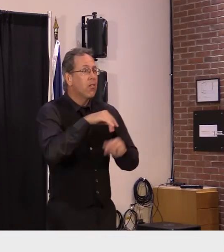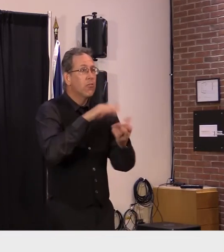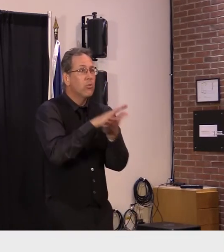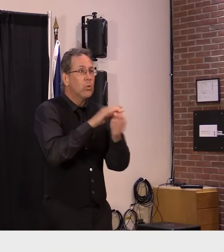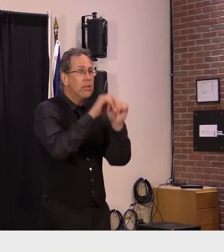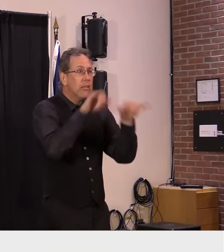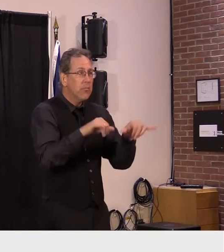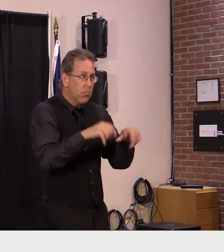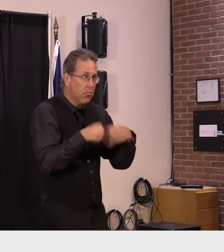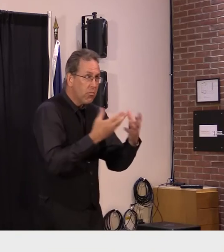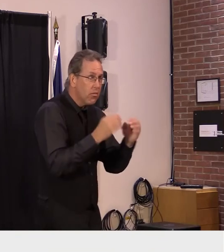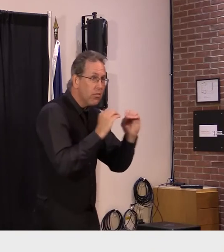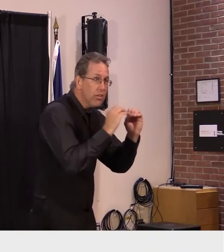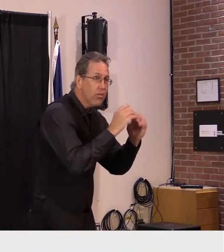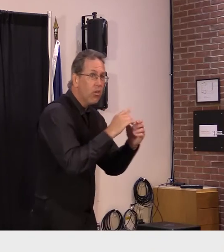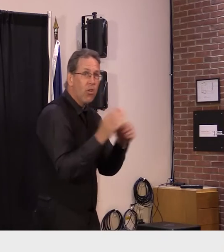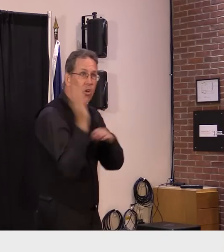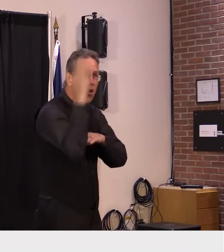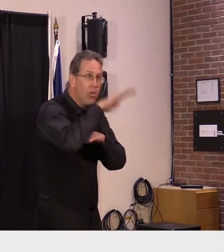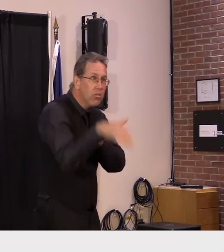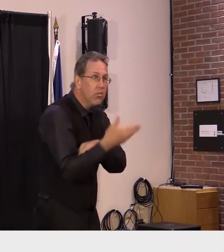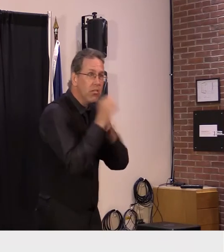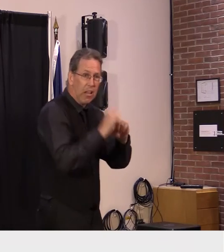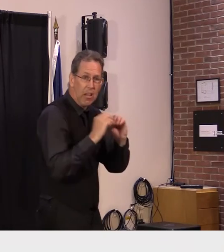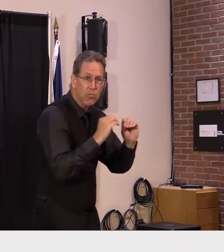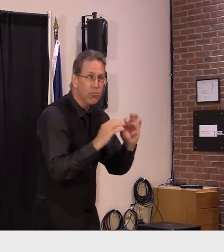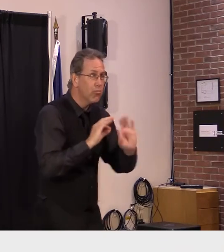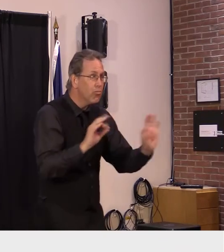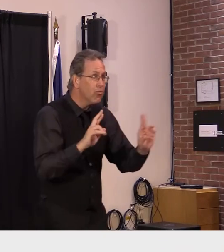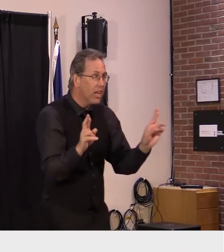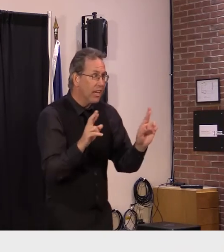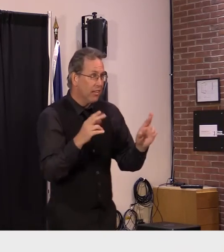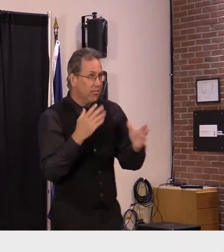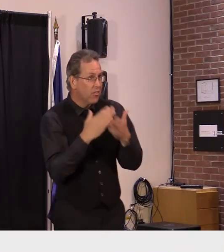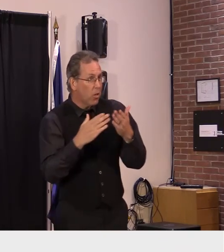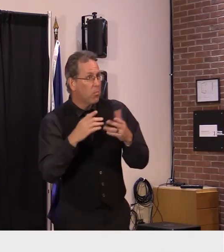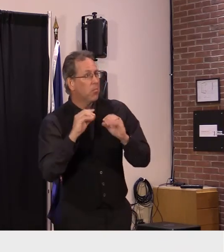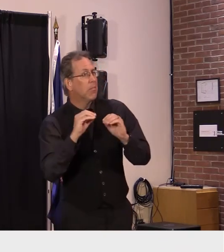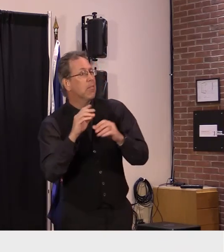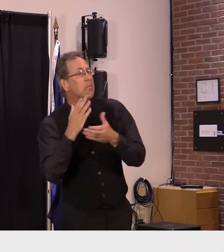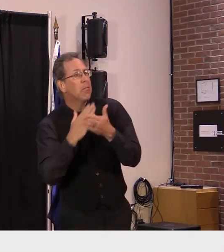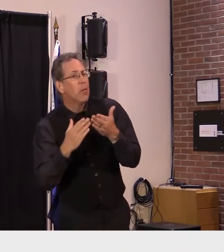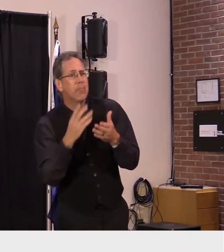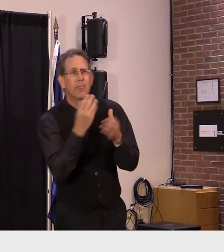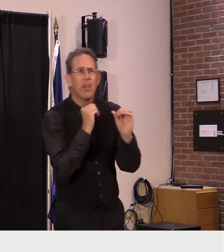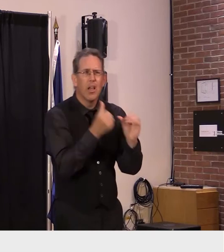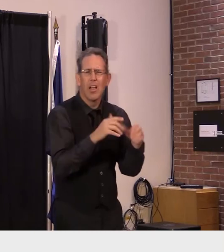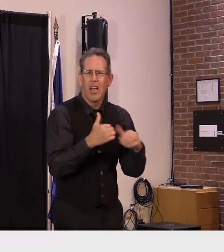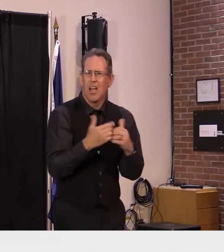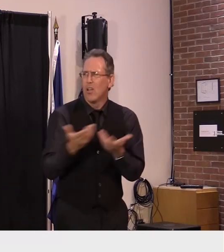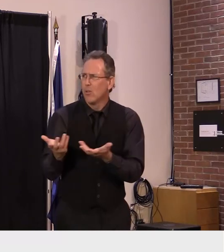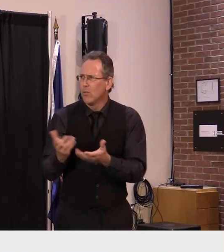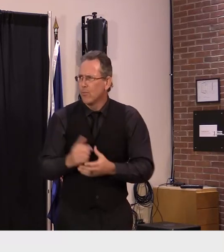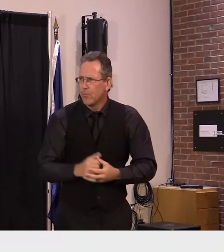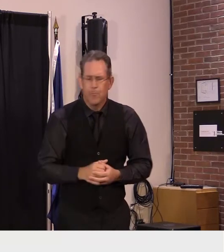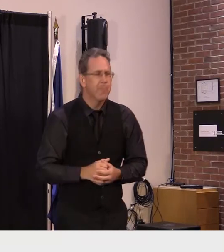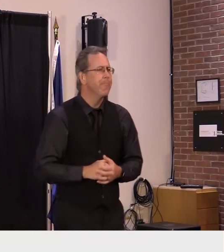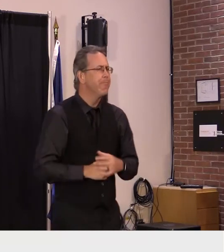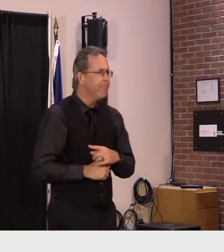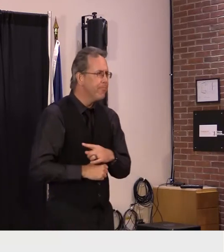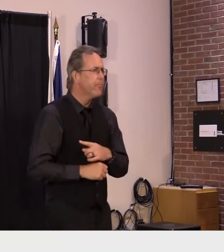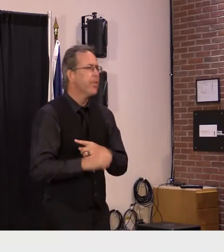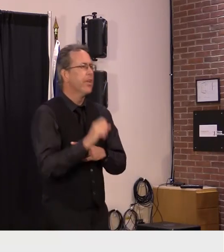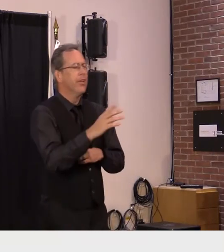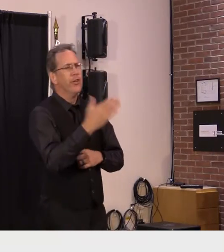vermont school system to be able to make up some of the some of this gap in learning yeah i mean that's a great question and that that points to really